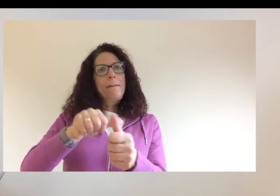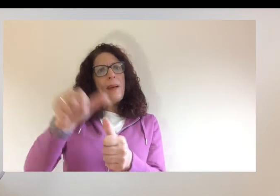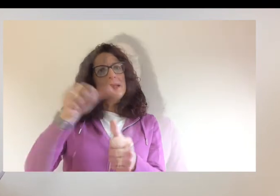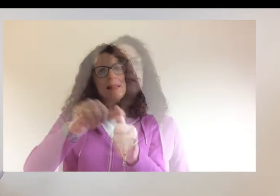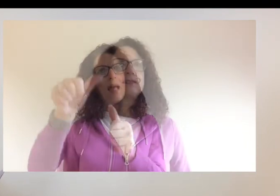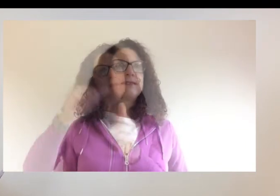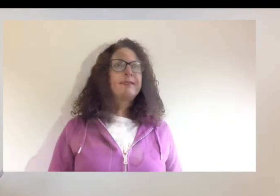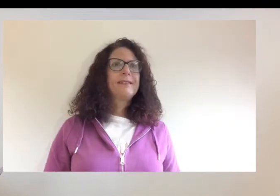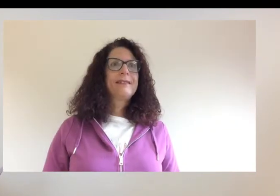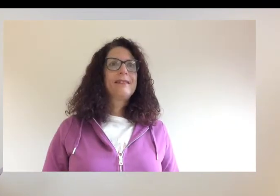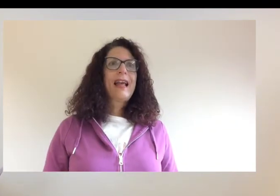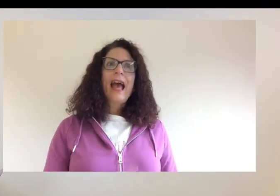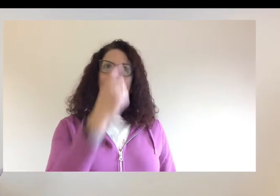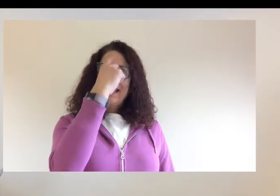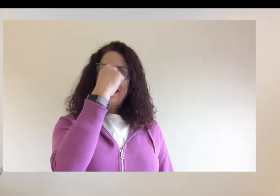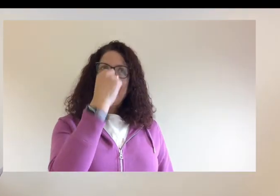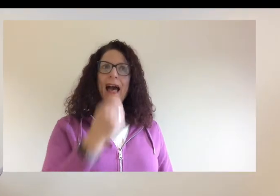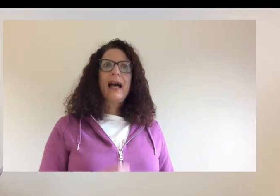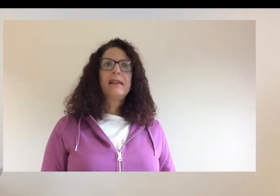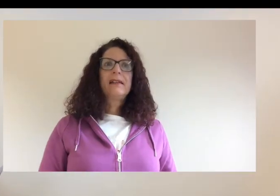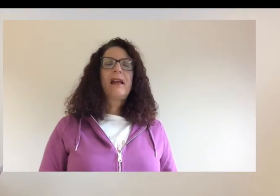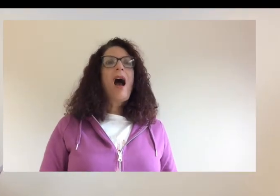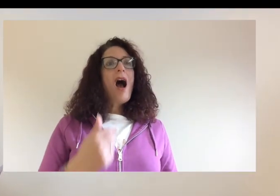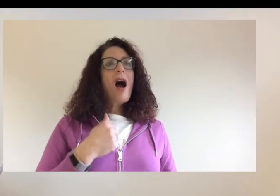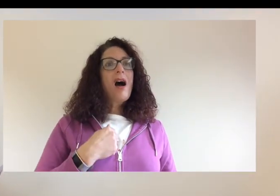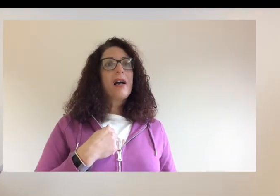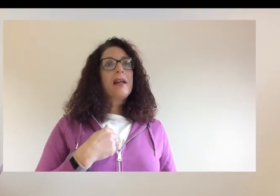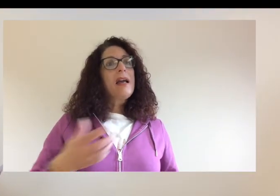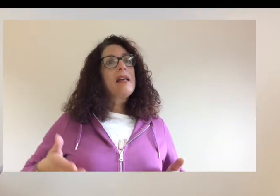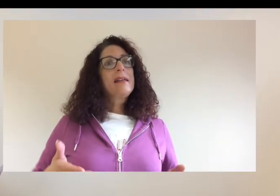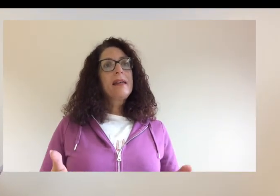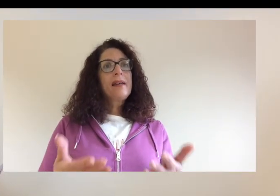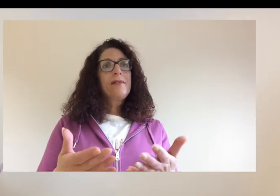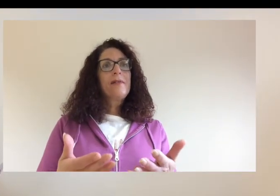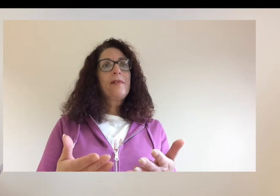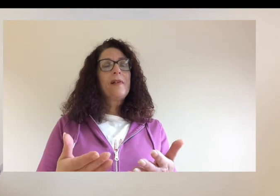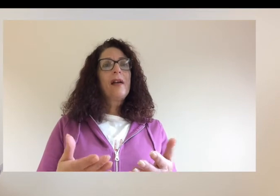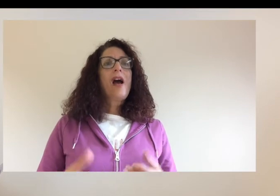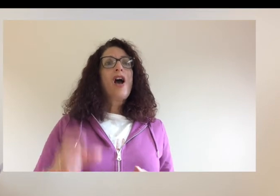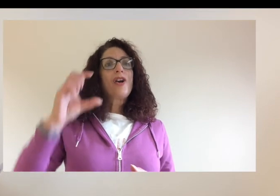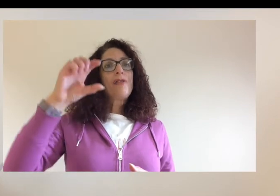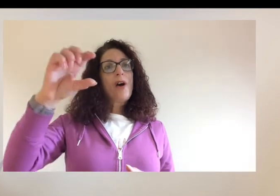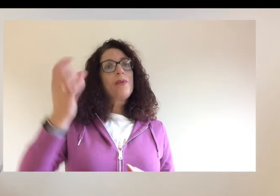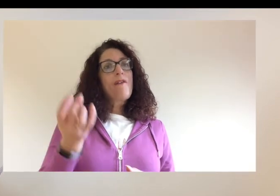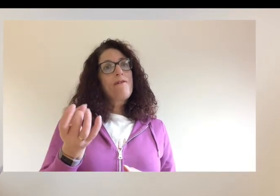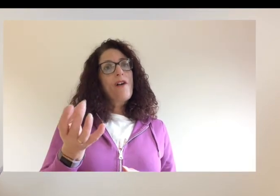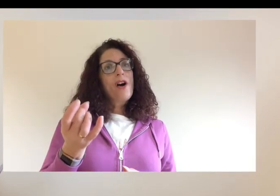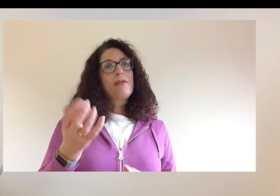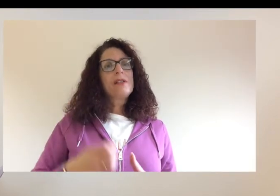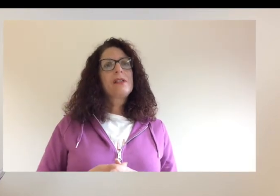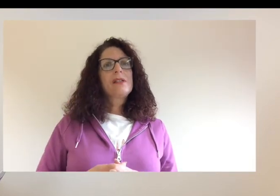Can I give coronavirus to anyone after I have had the vaccine?